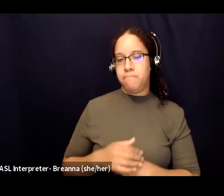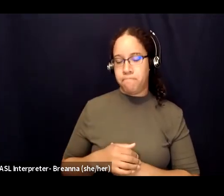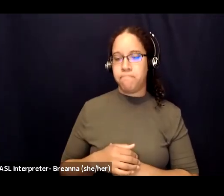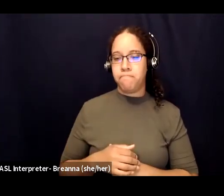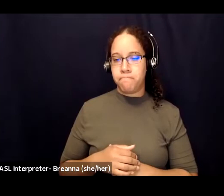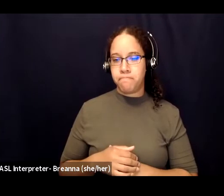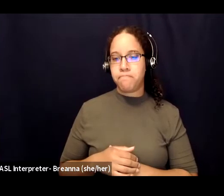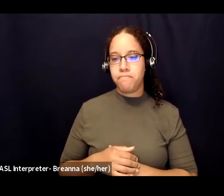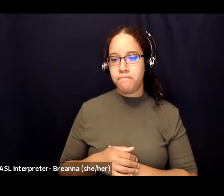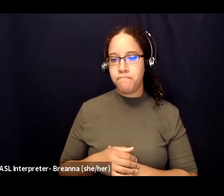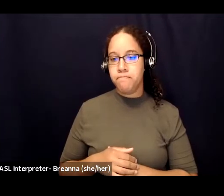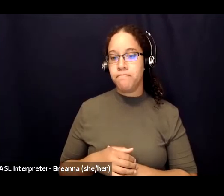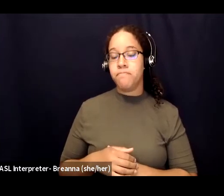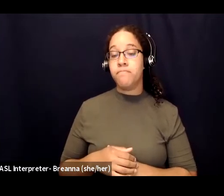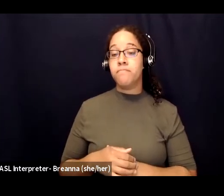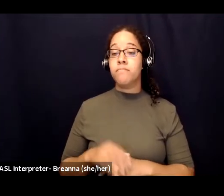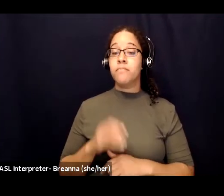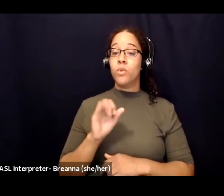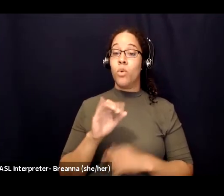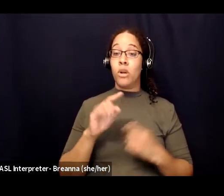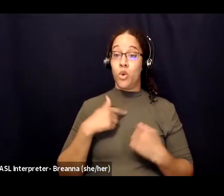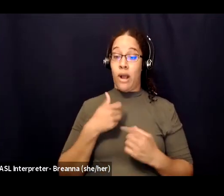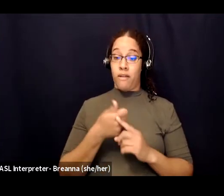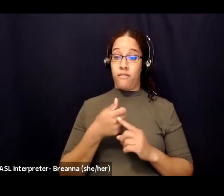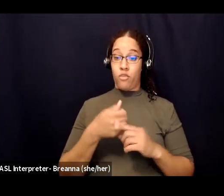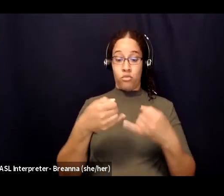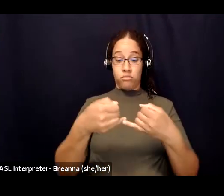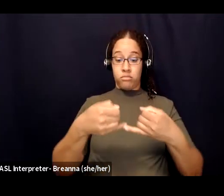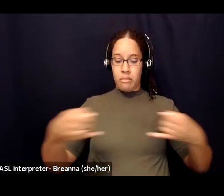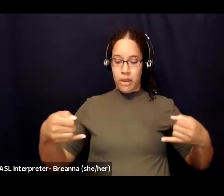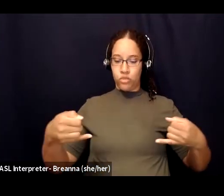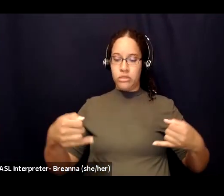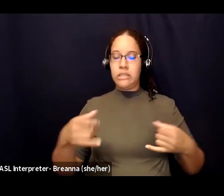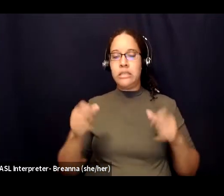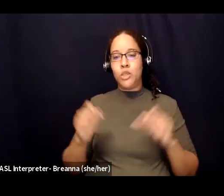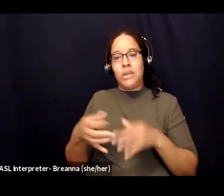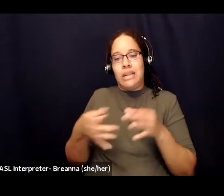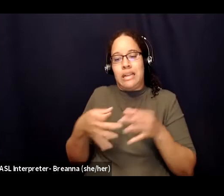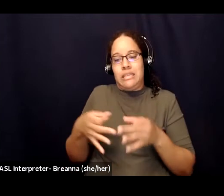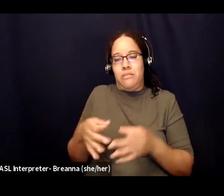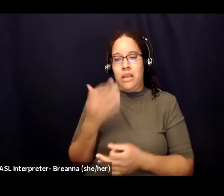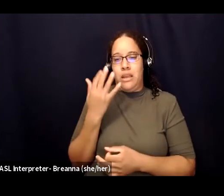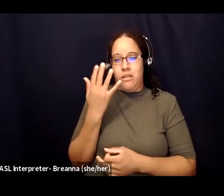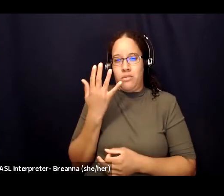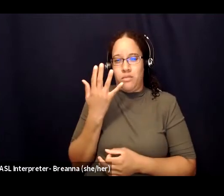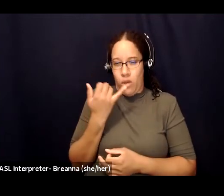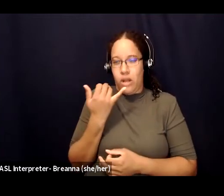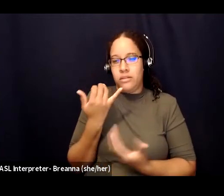contextualize certain boundaries that you have where it doesn't seem as arbitrary it's more stunned in your past